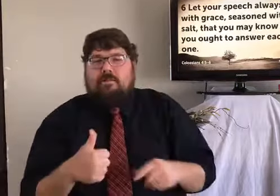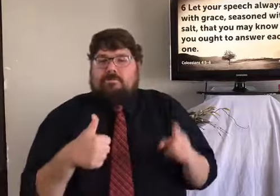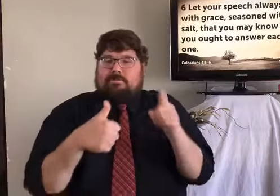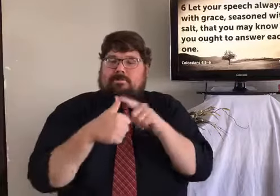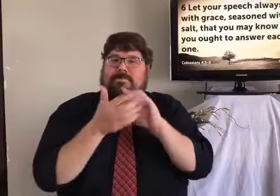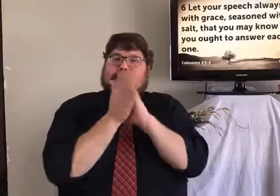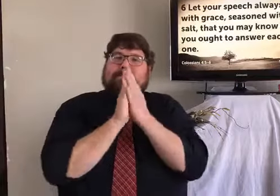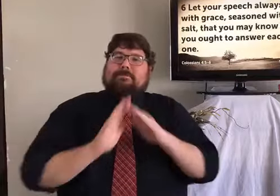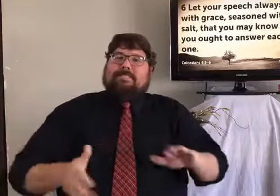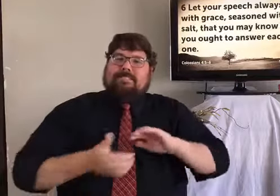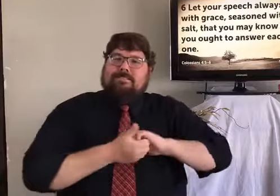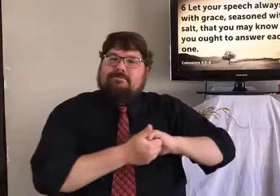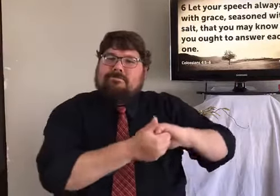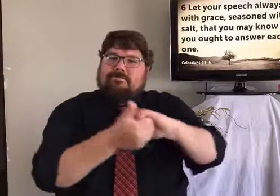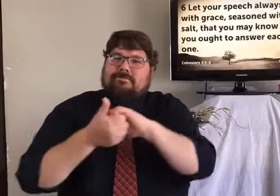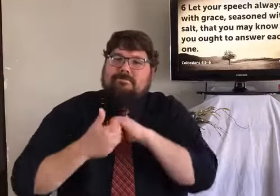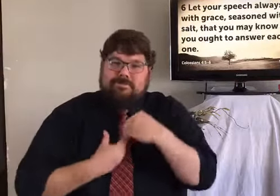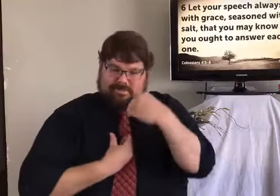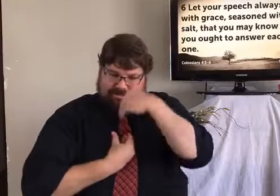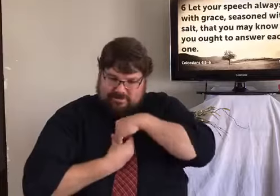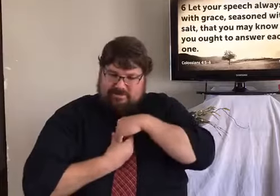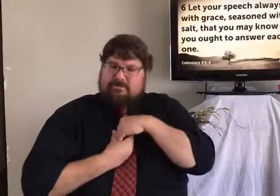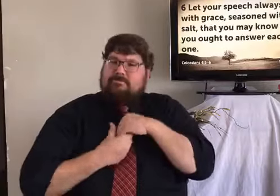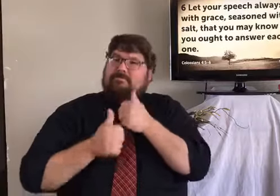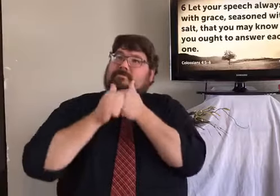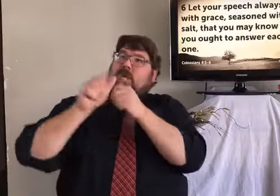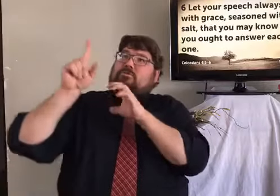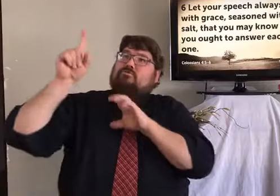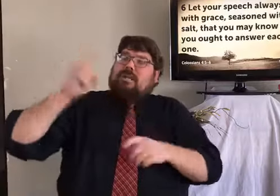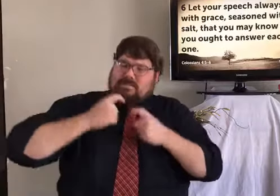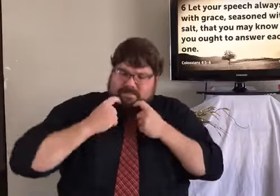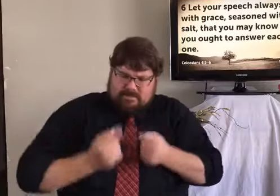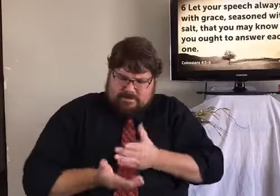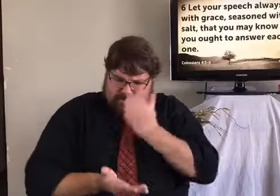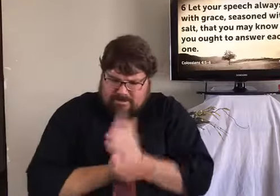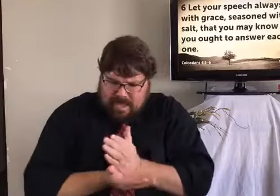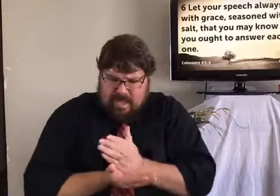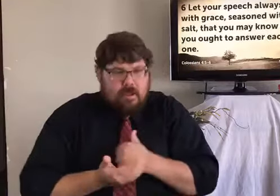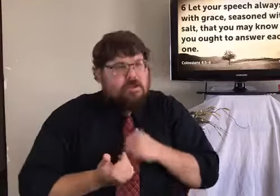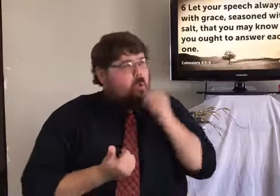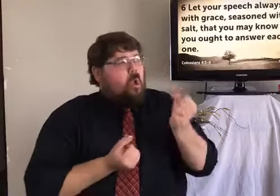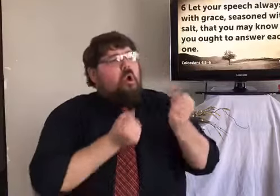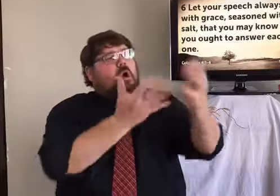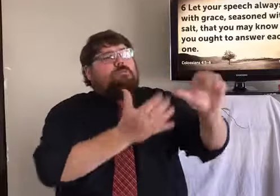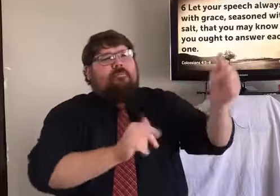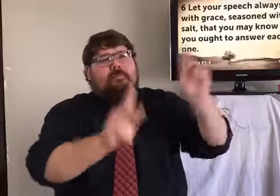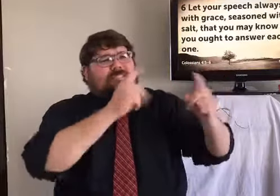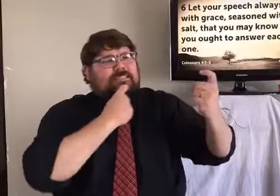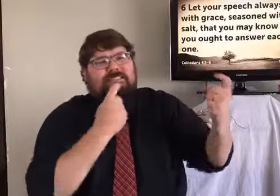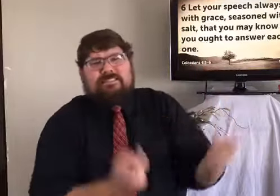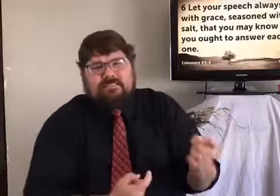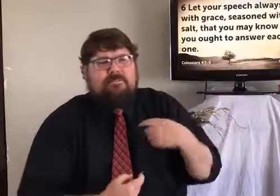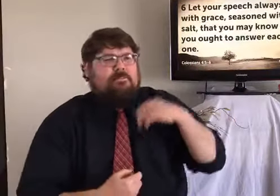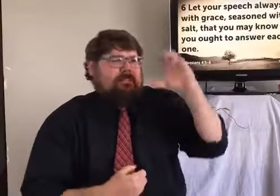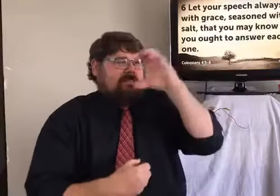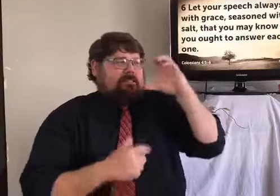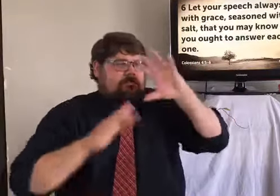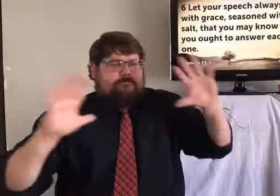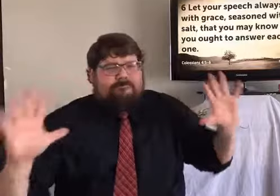And so, that so remember, how do you influence people? You